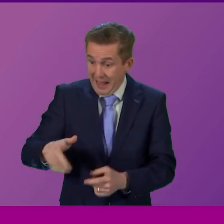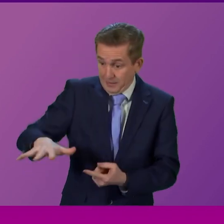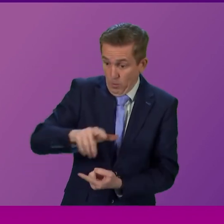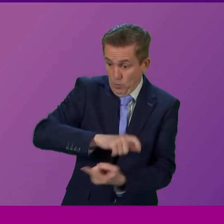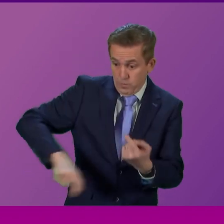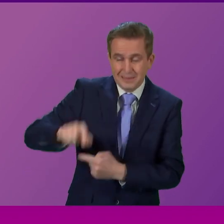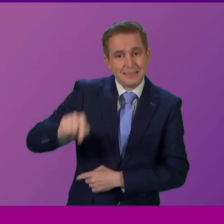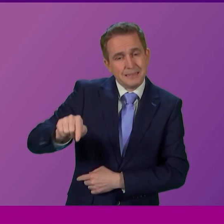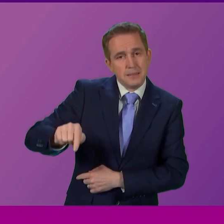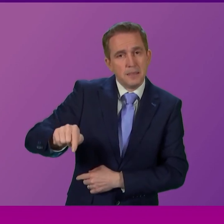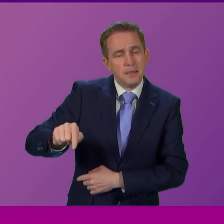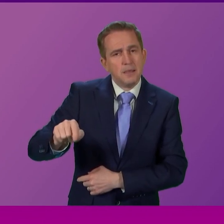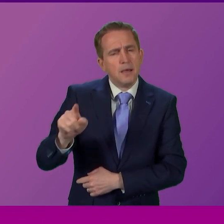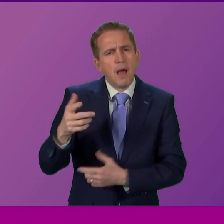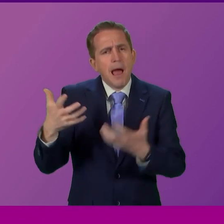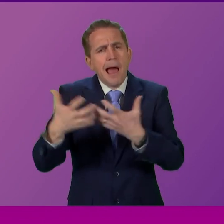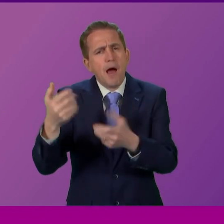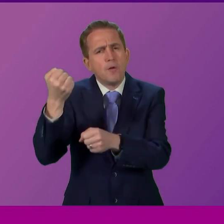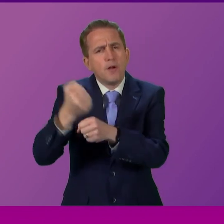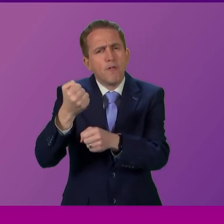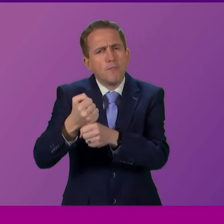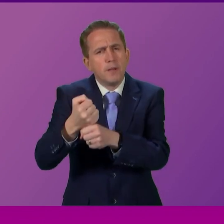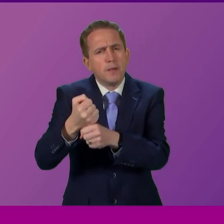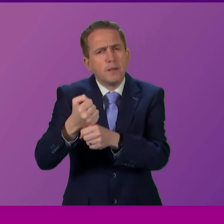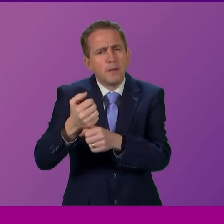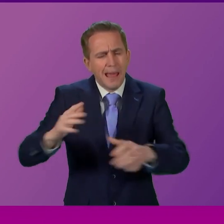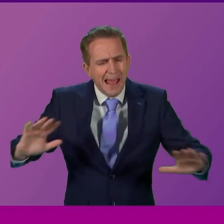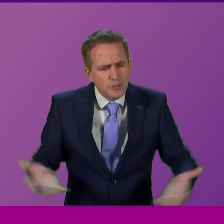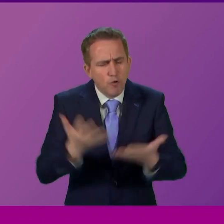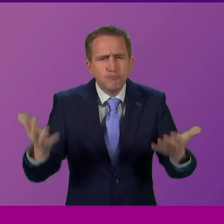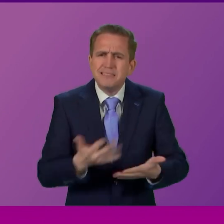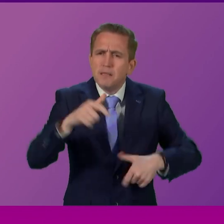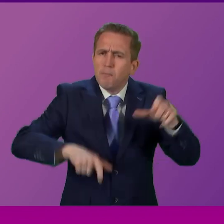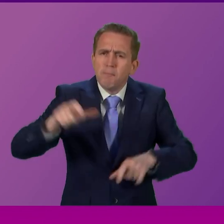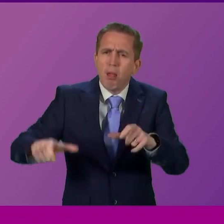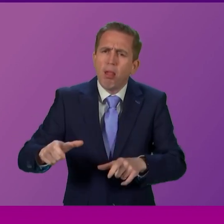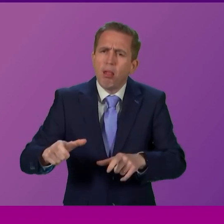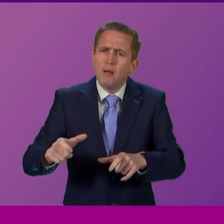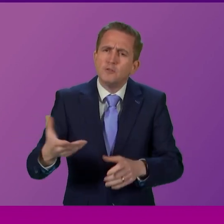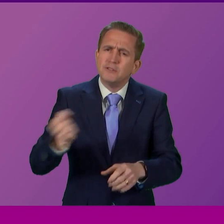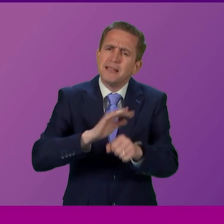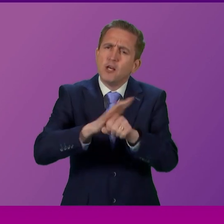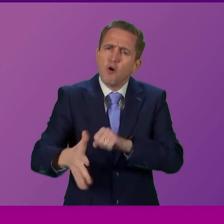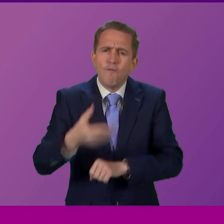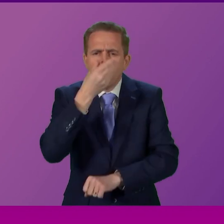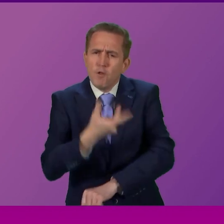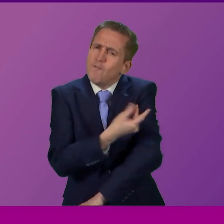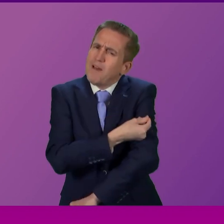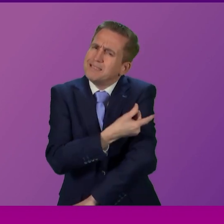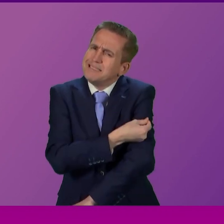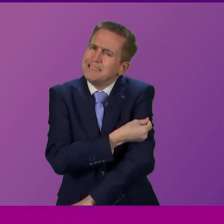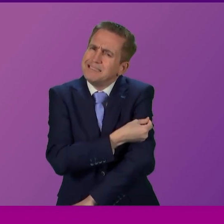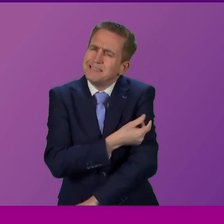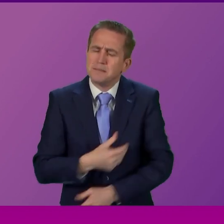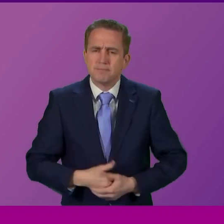Secretary what action the Government can take to increase the take-up of the COVID booster and the flu vaccine? Cabinet